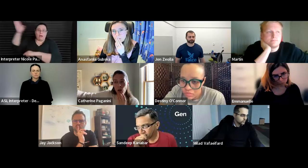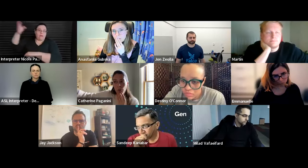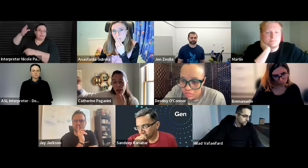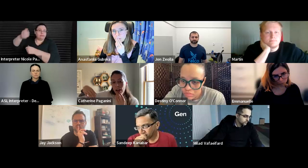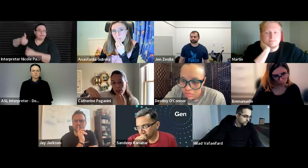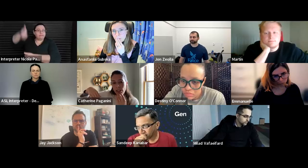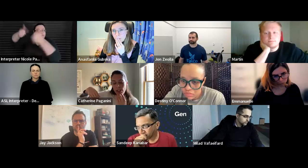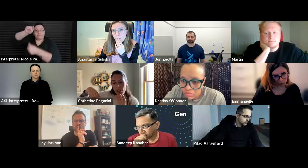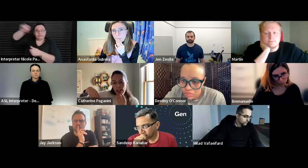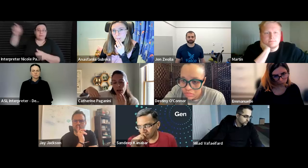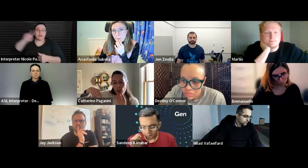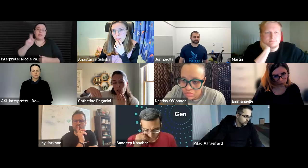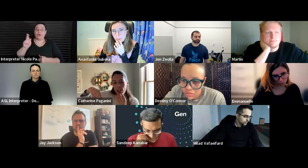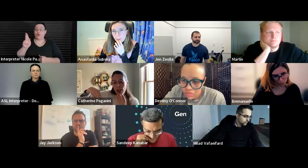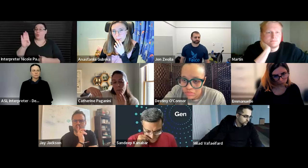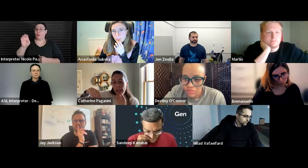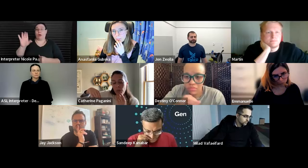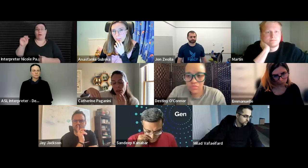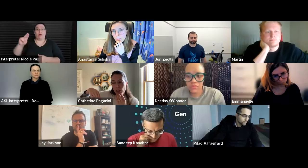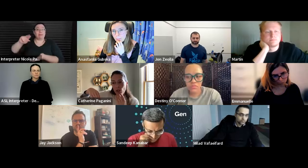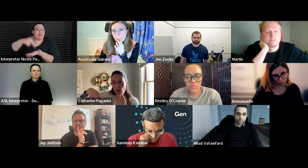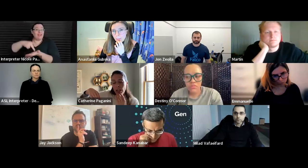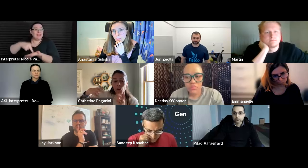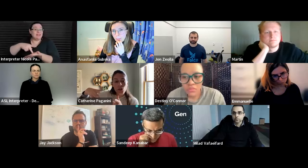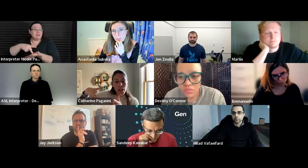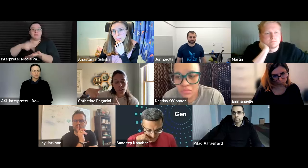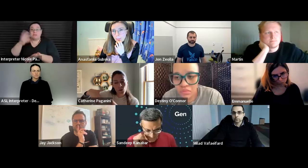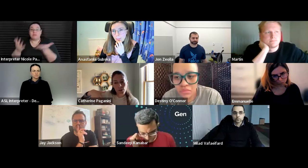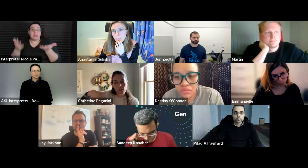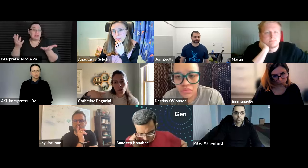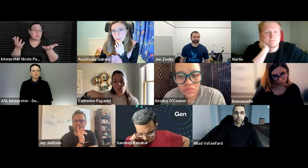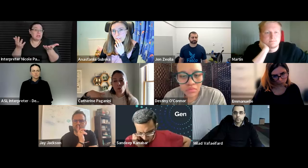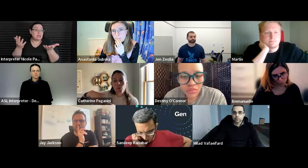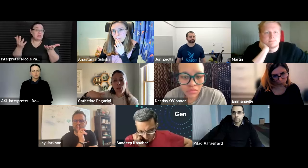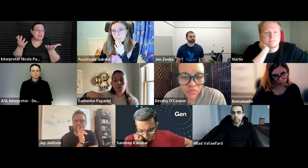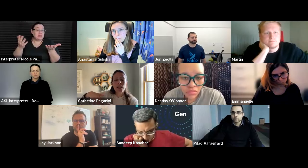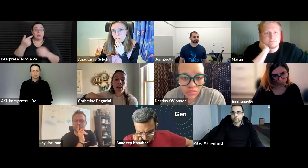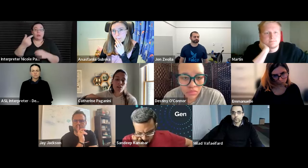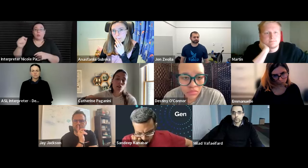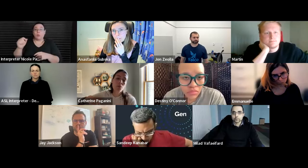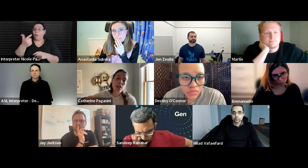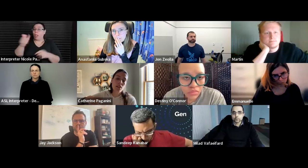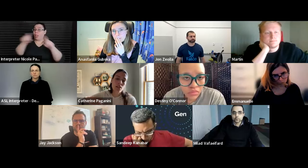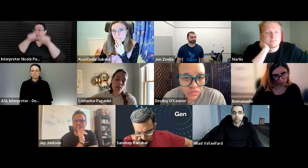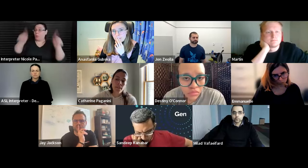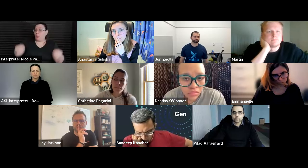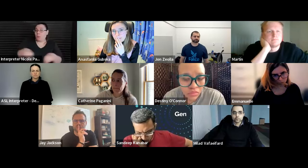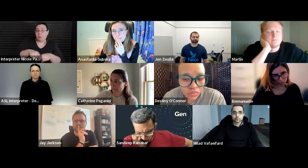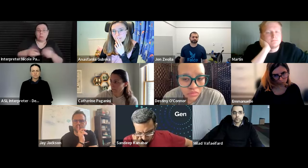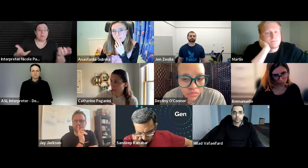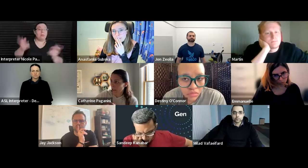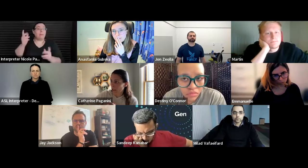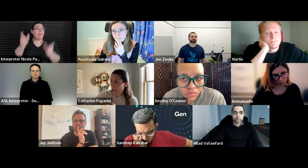cube con paris i was just thinking maybe we do like also like a google form where people can submit